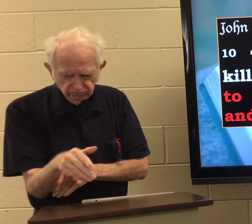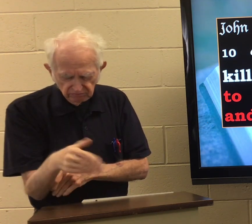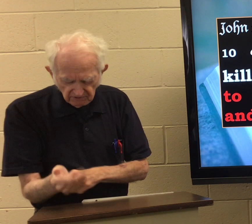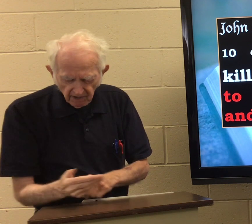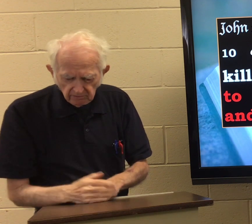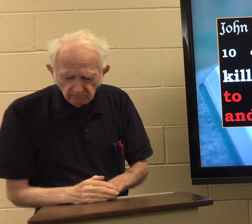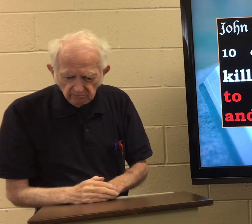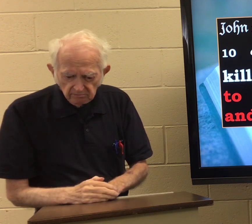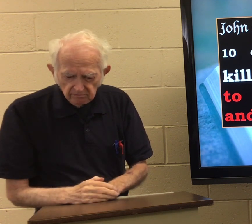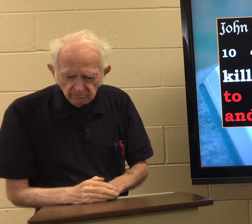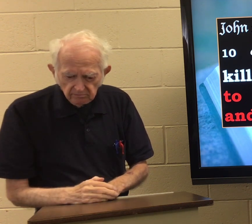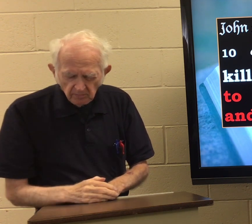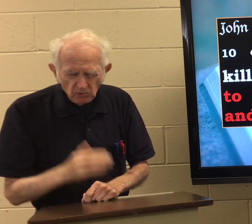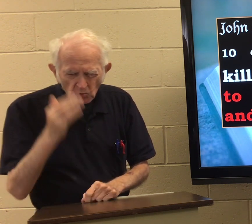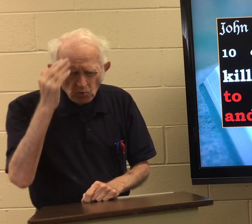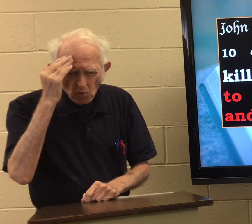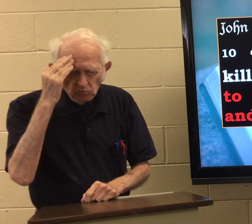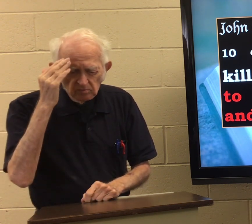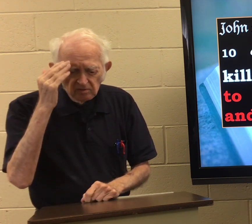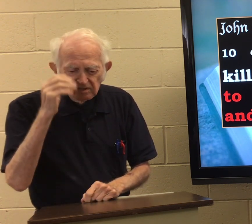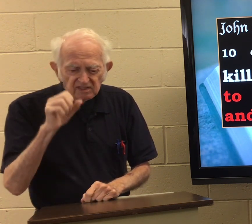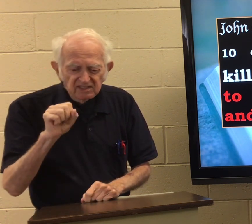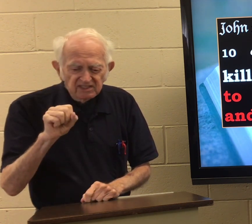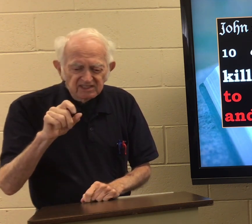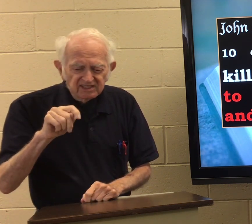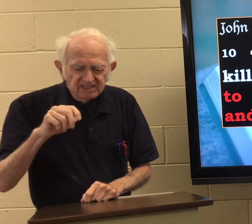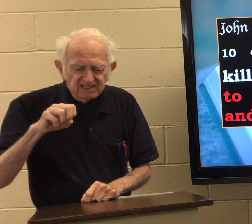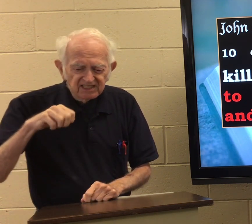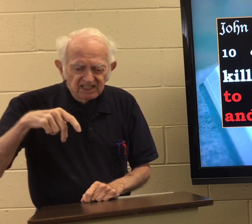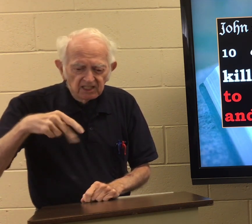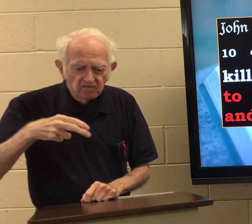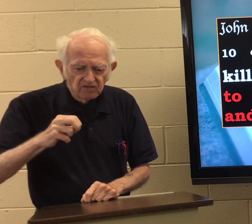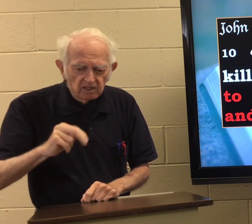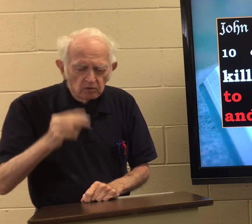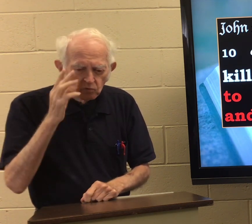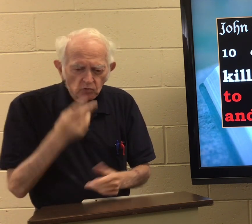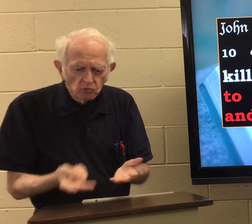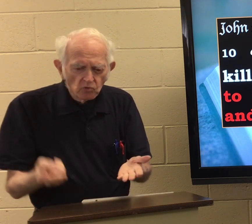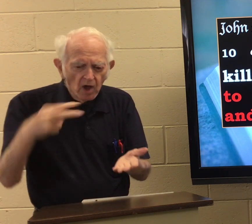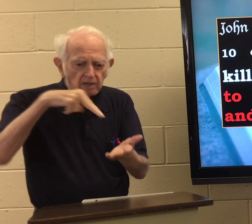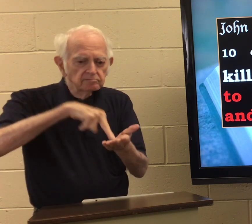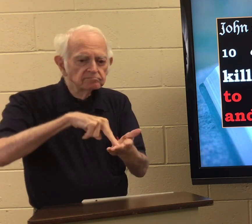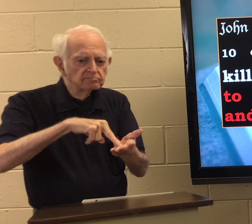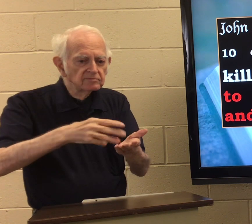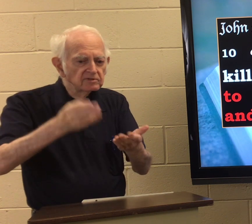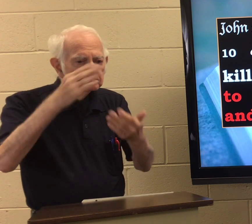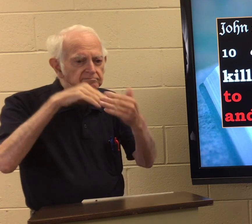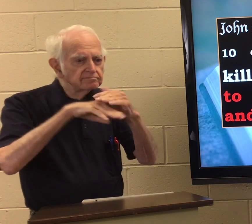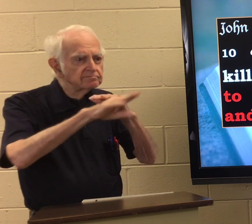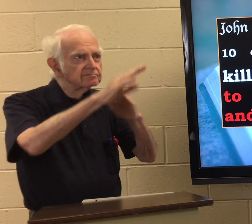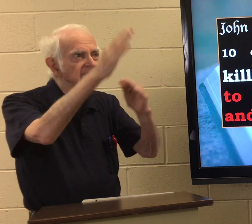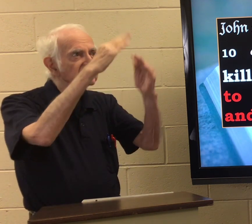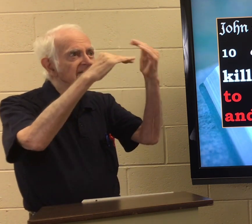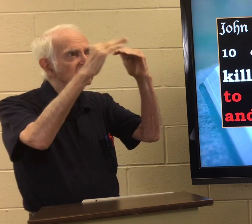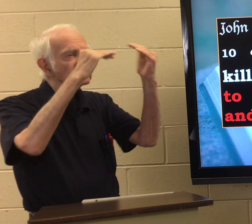And then he fell over and died. We know that Stephen would rise and go to heaven